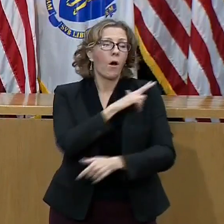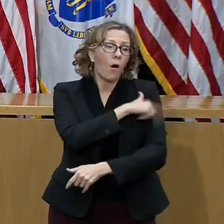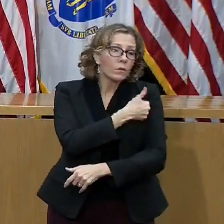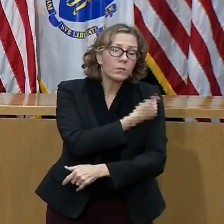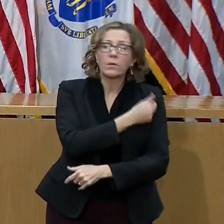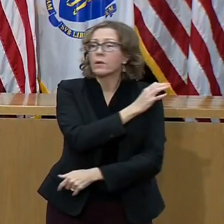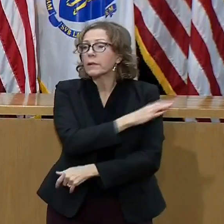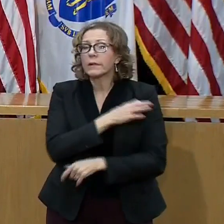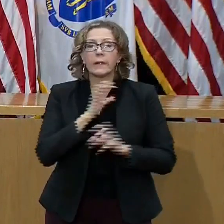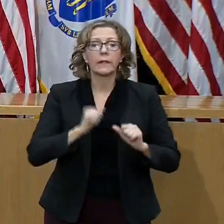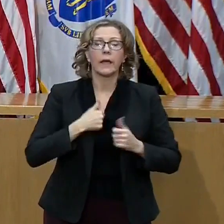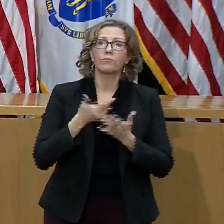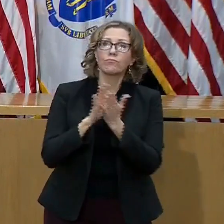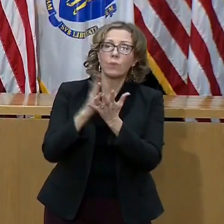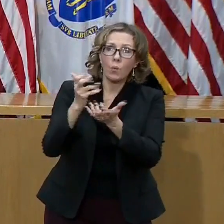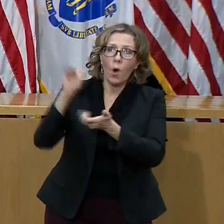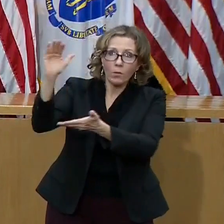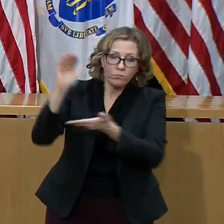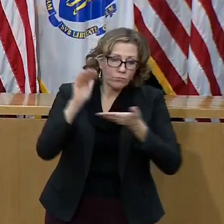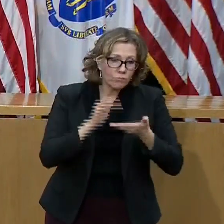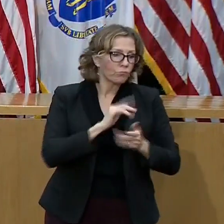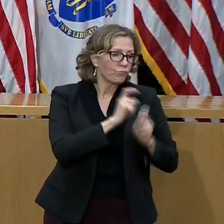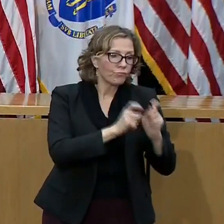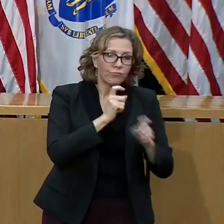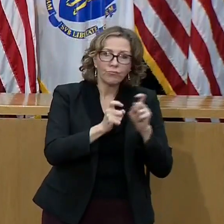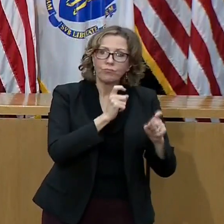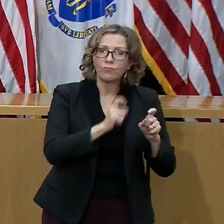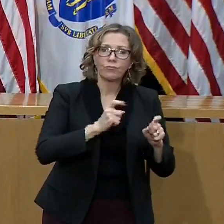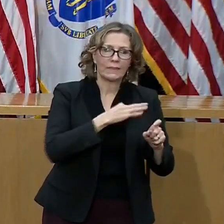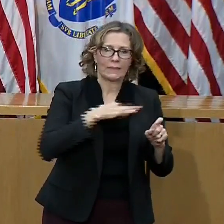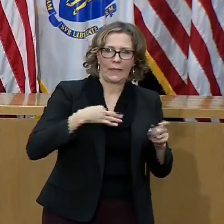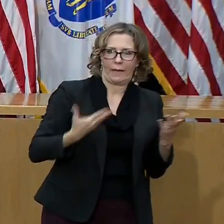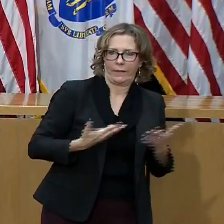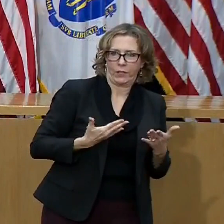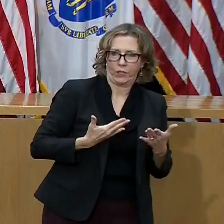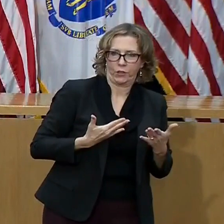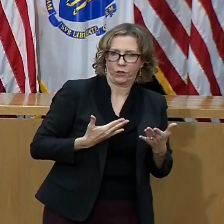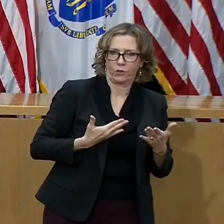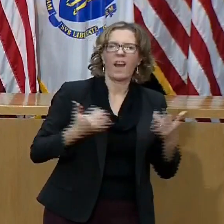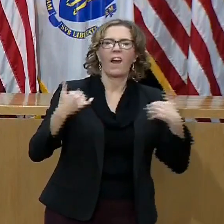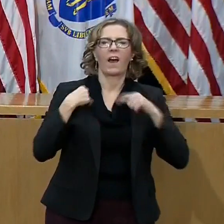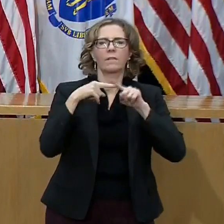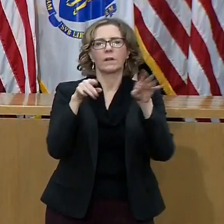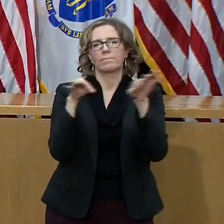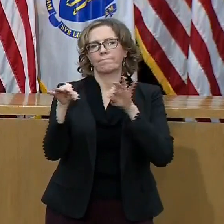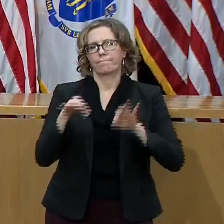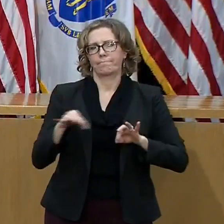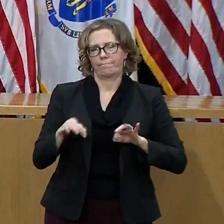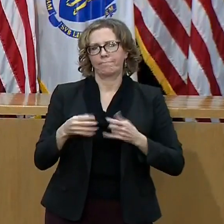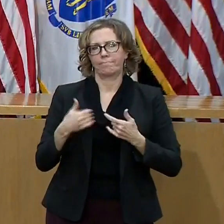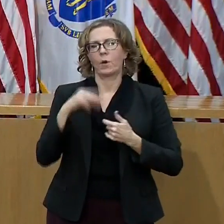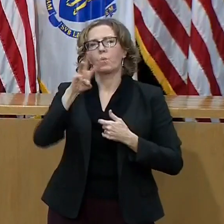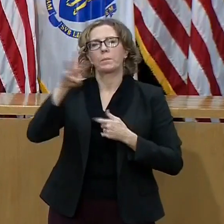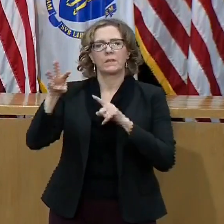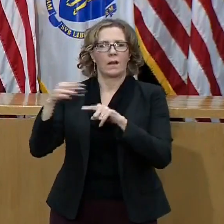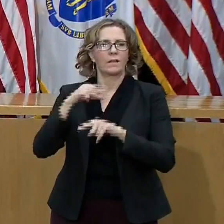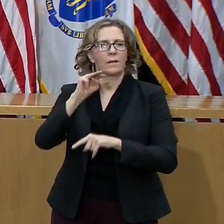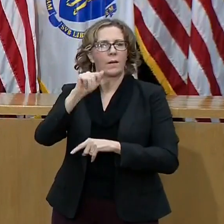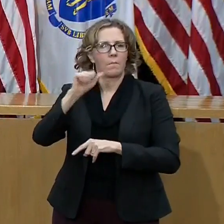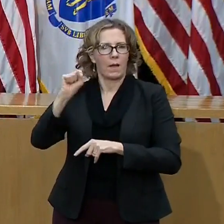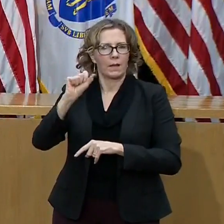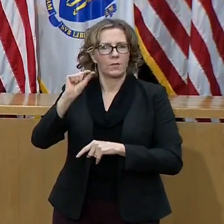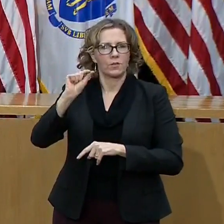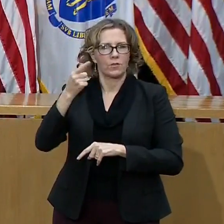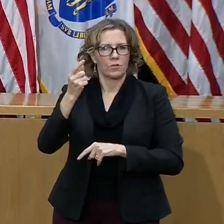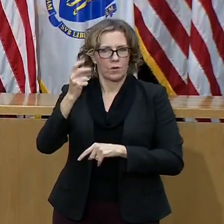There's a list of criteria for this option, and it's available in the first responder guidance that's posted at mass.gov slash